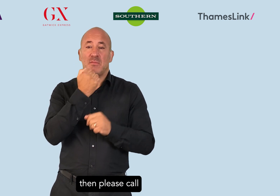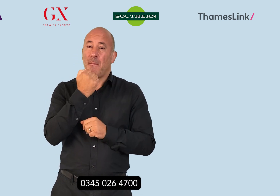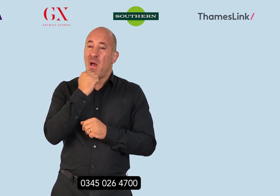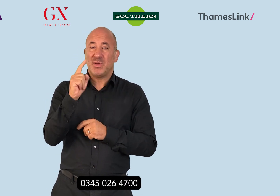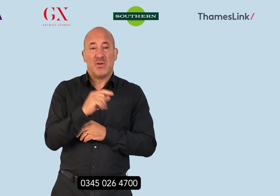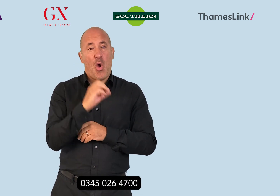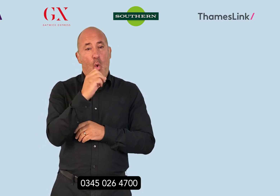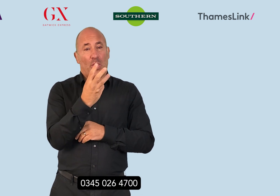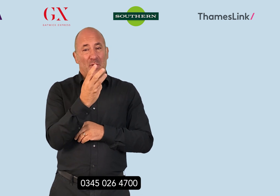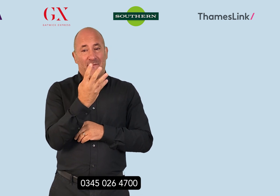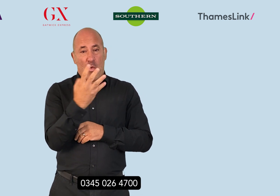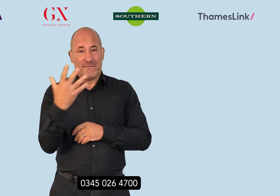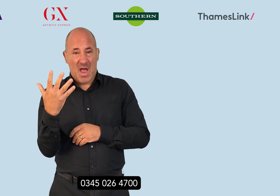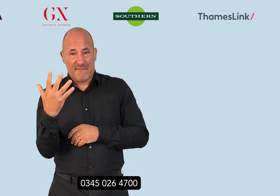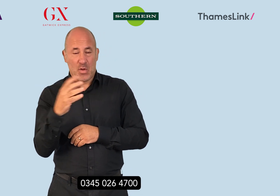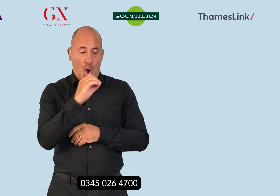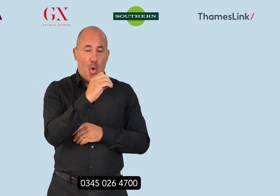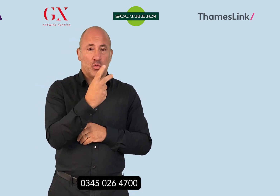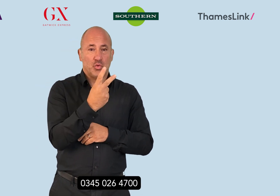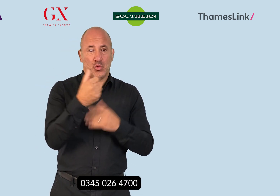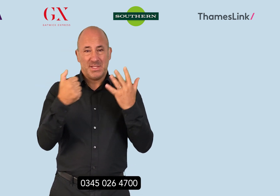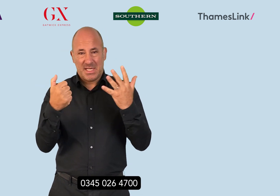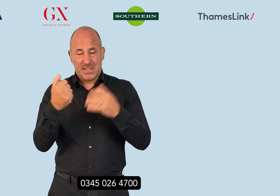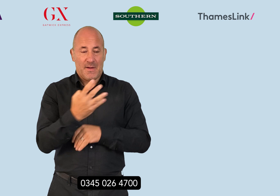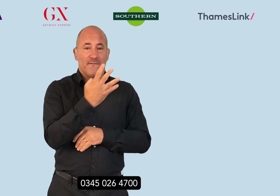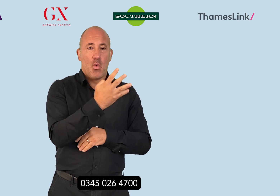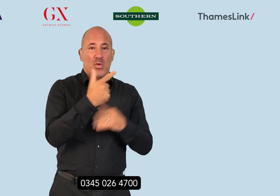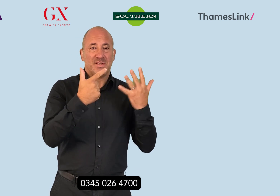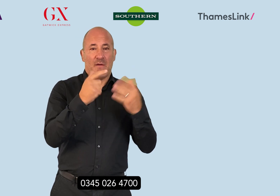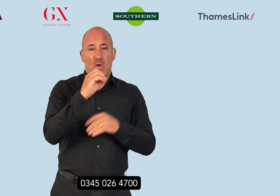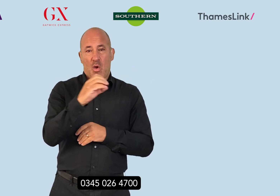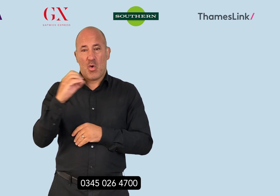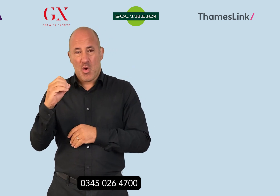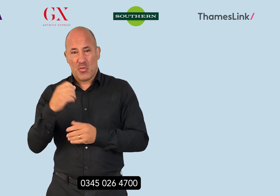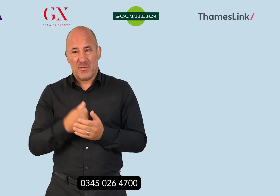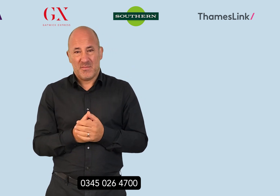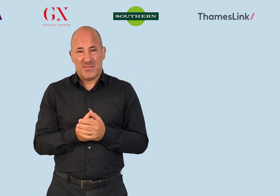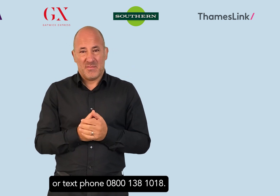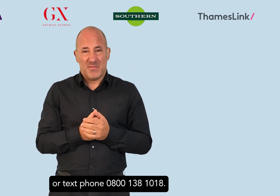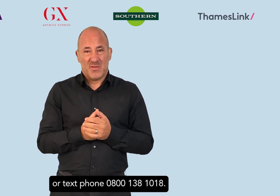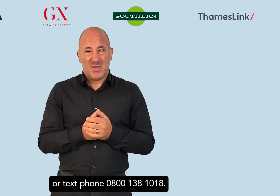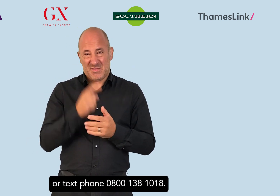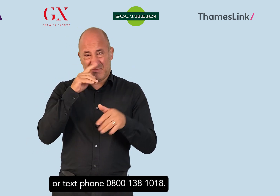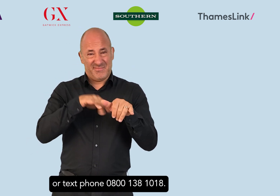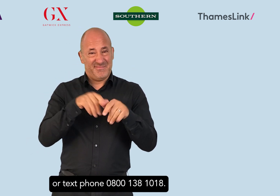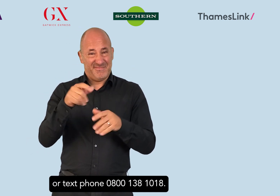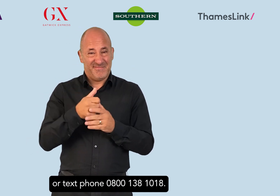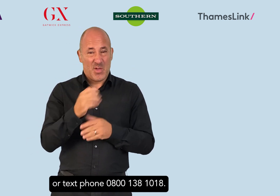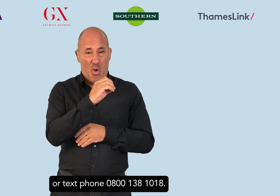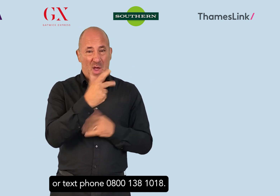0345 026 4700 or text phone 0800